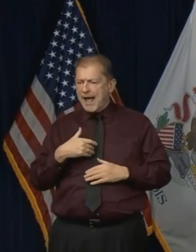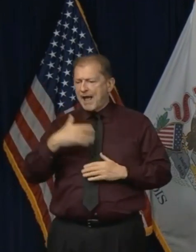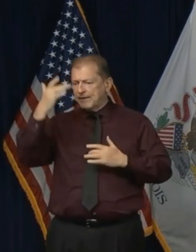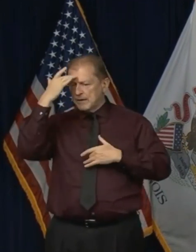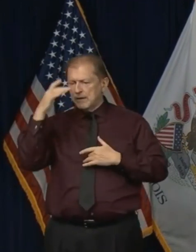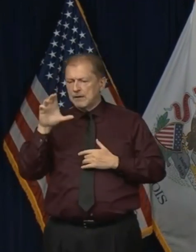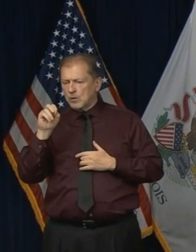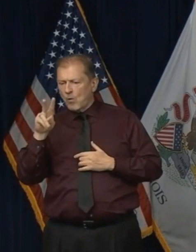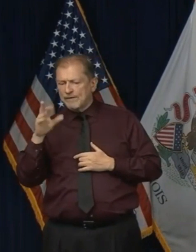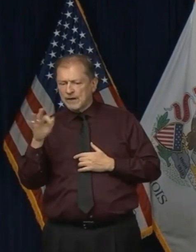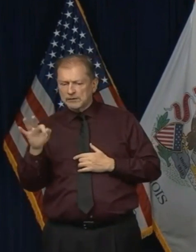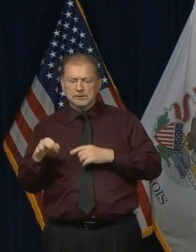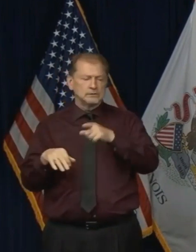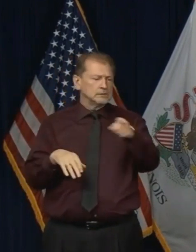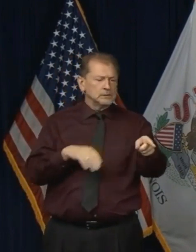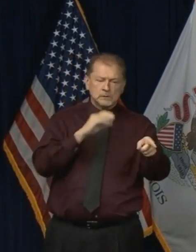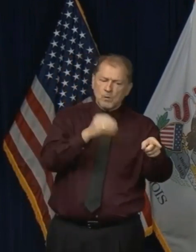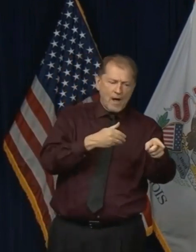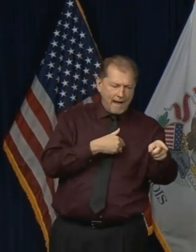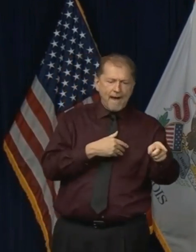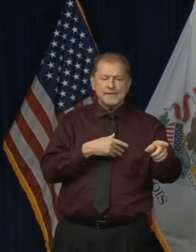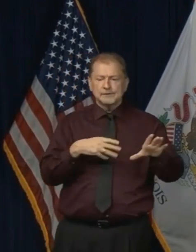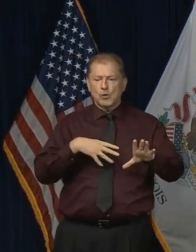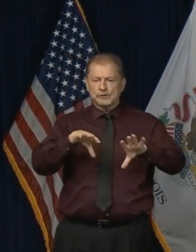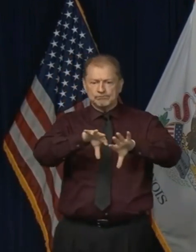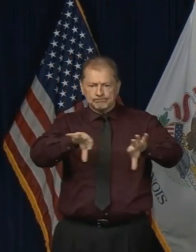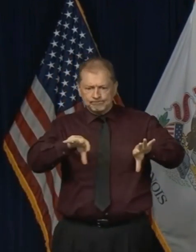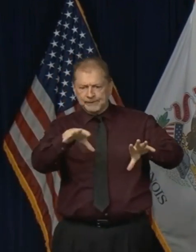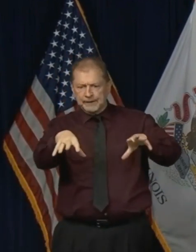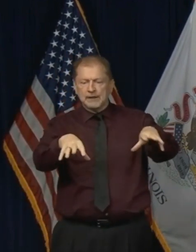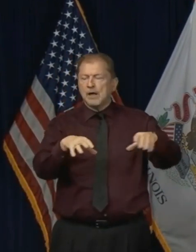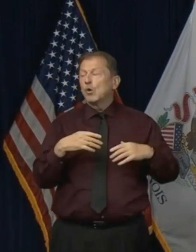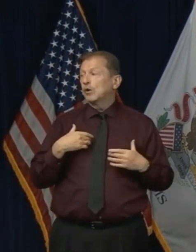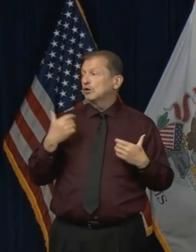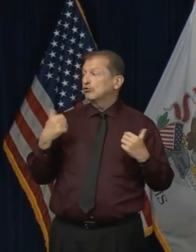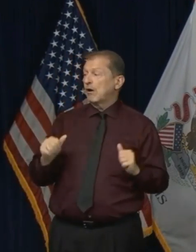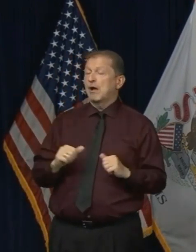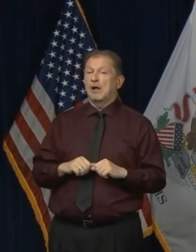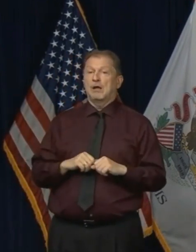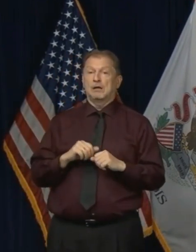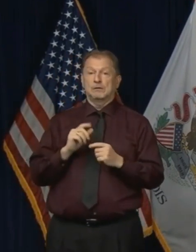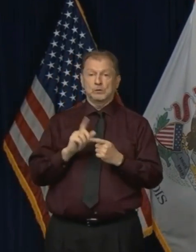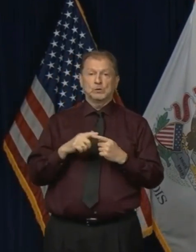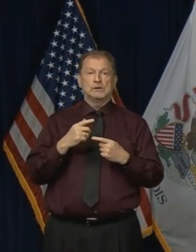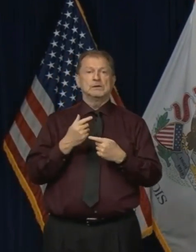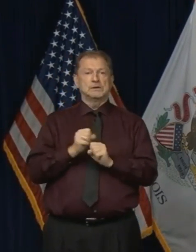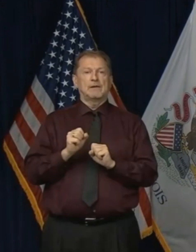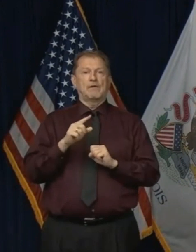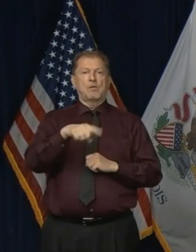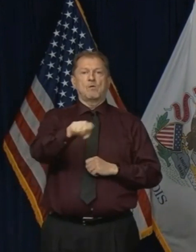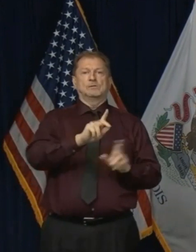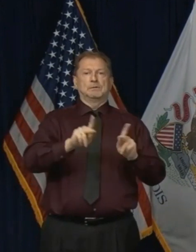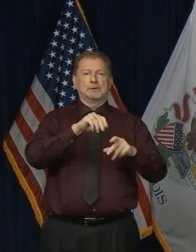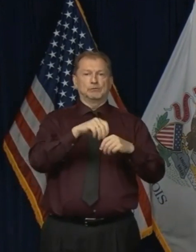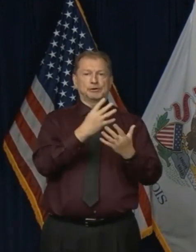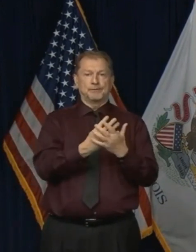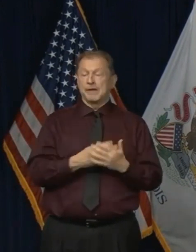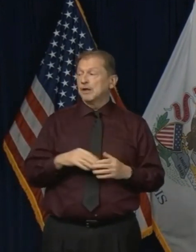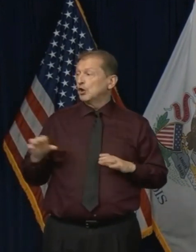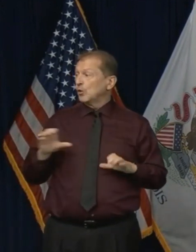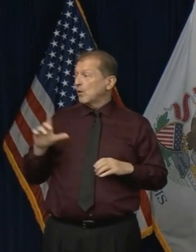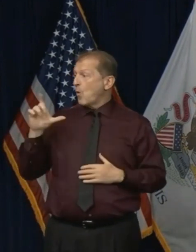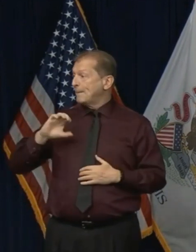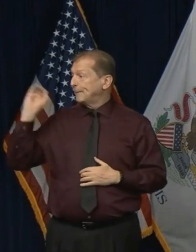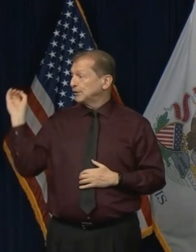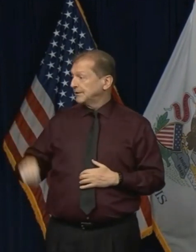COVID from people who don't. Um, so we're, we're making a lot of effort. Is it everything that we can do? I'm trying